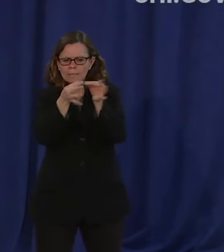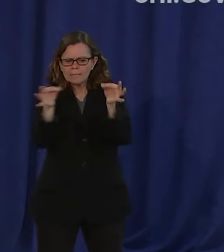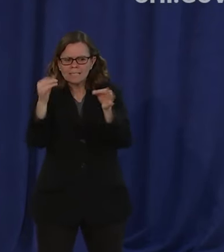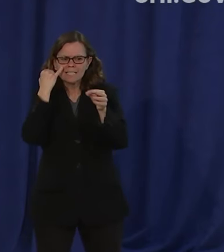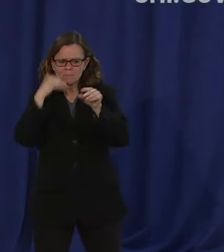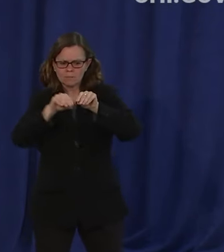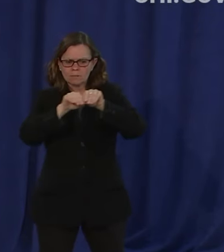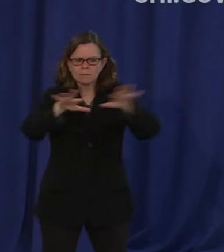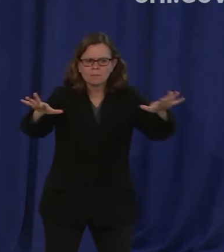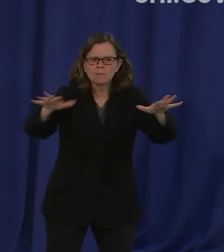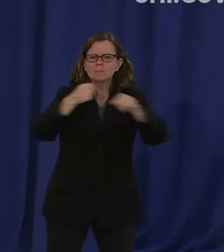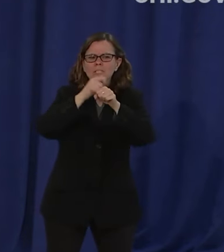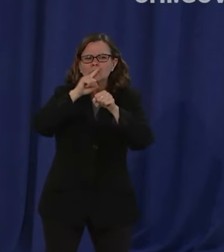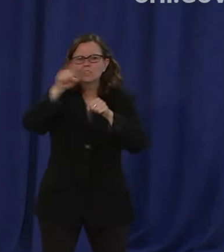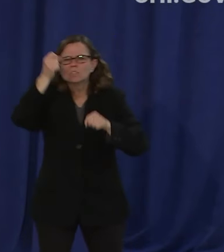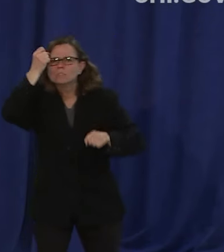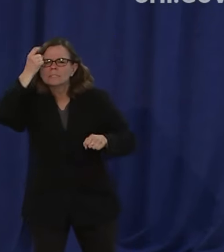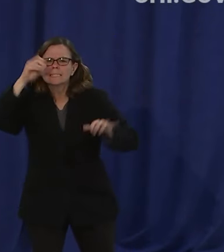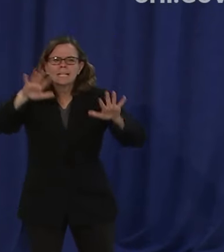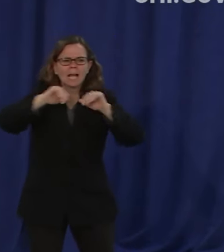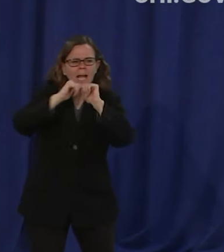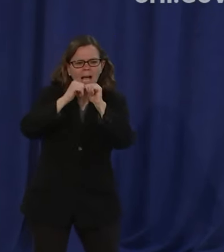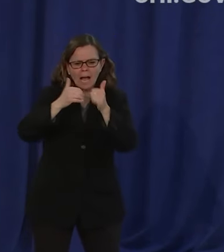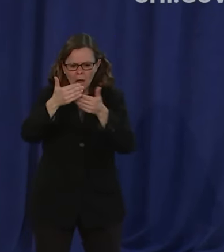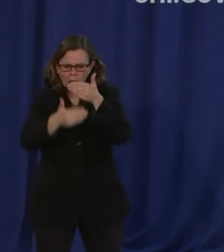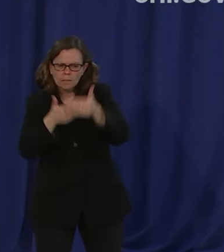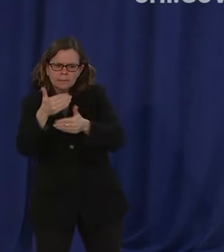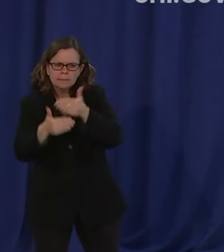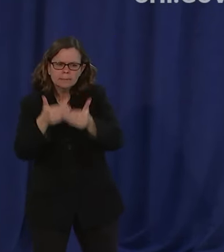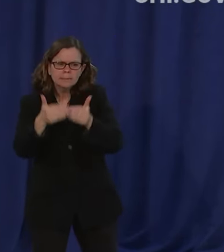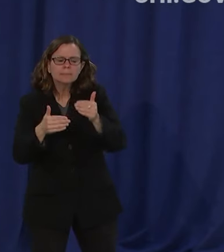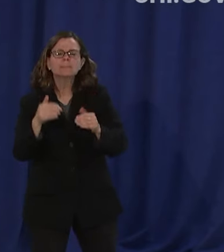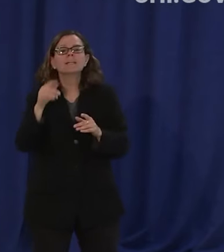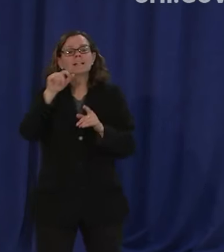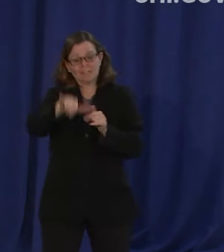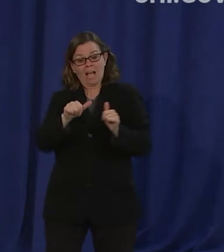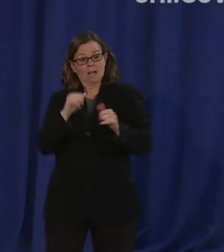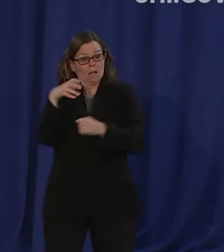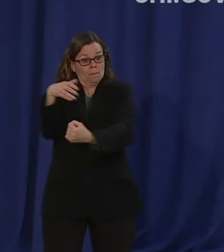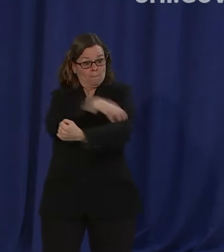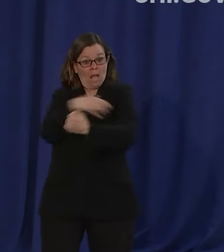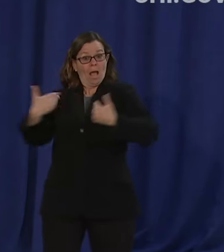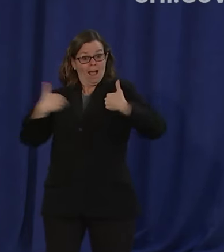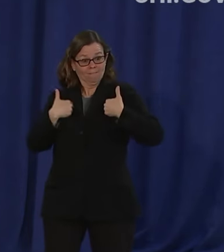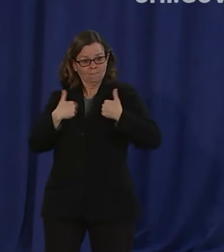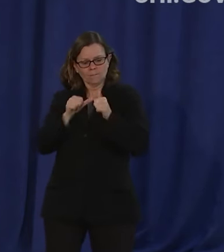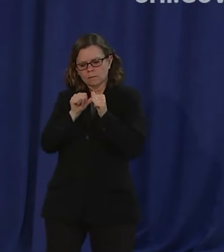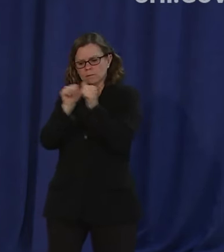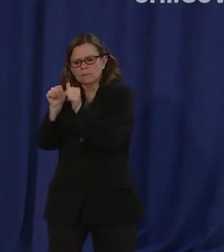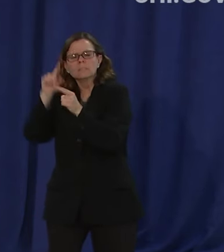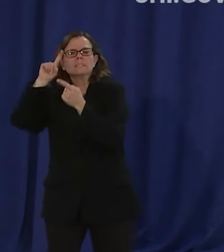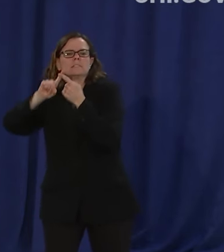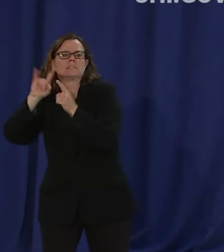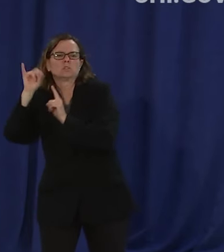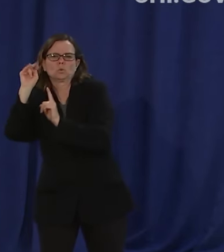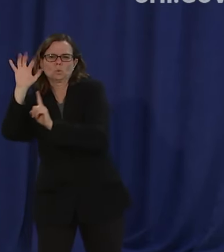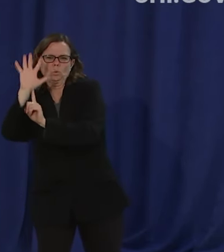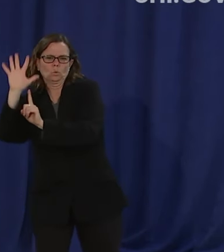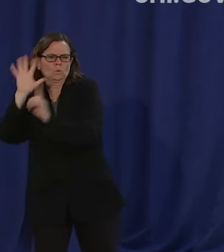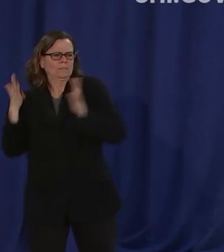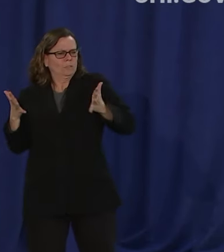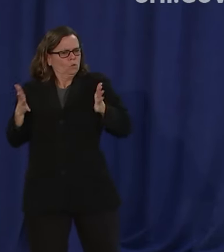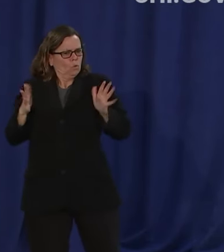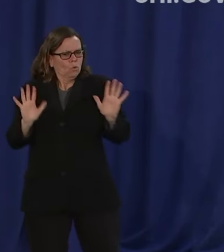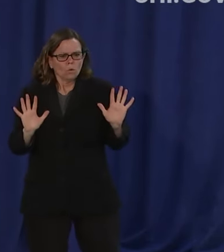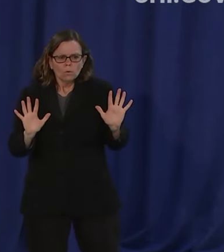it's temporary it's short-lived it's sunsets but it's essential so most people I think understand